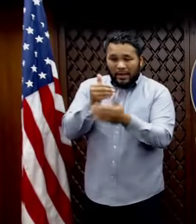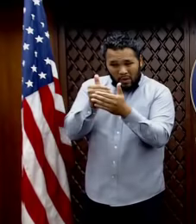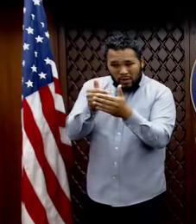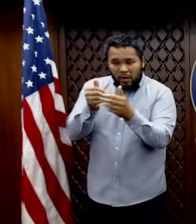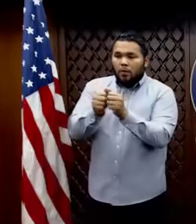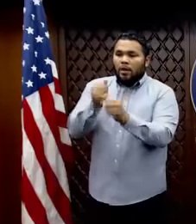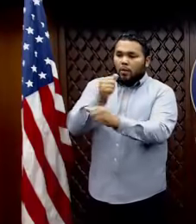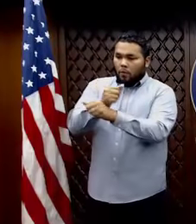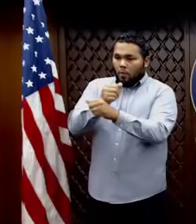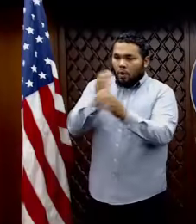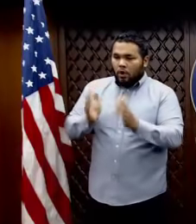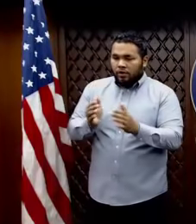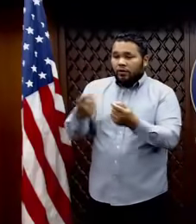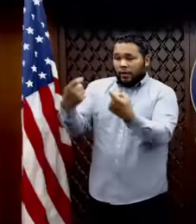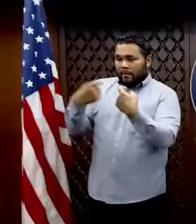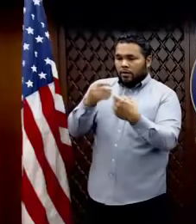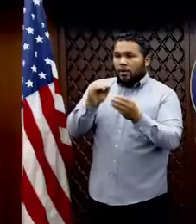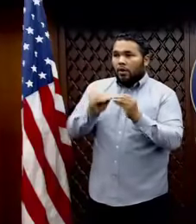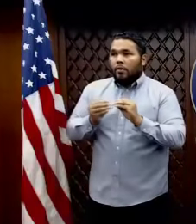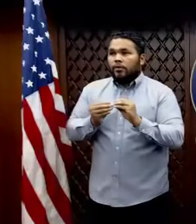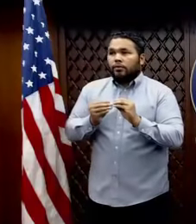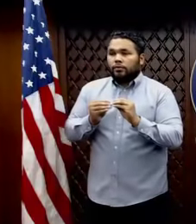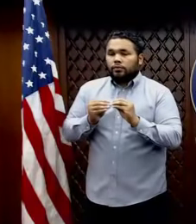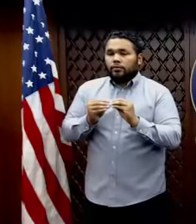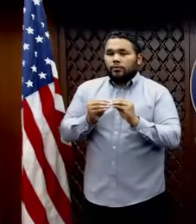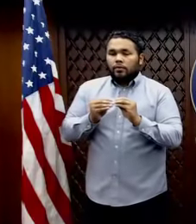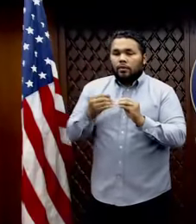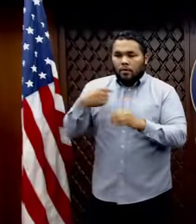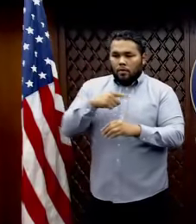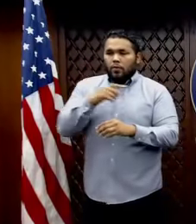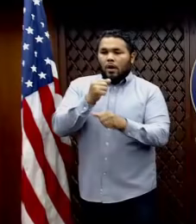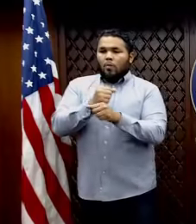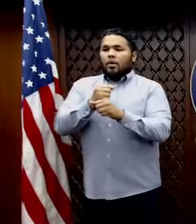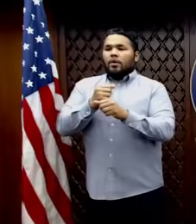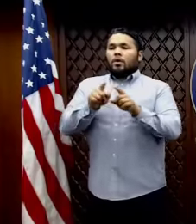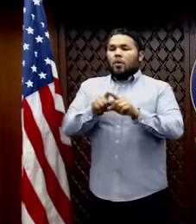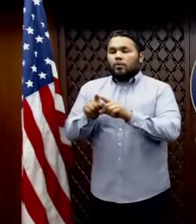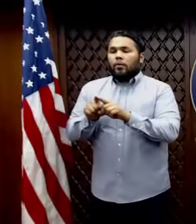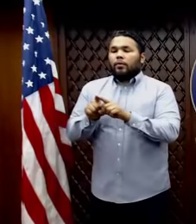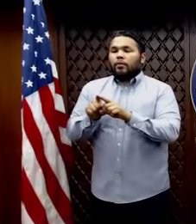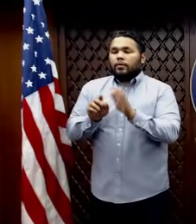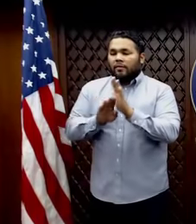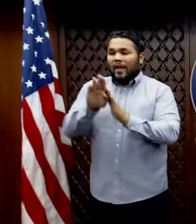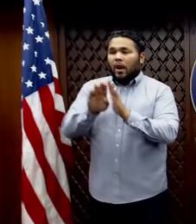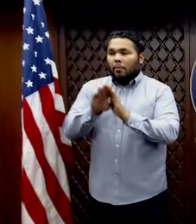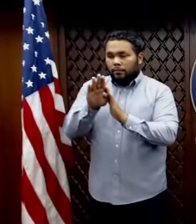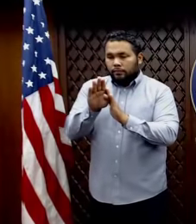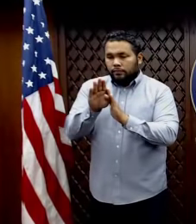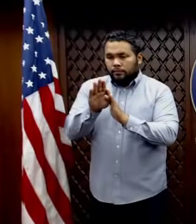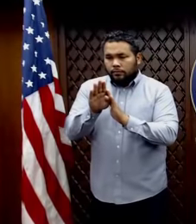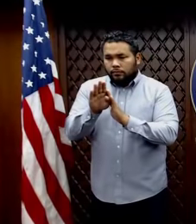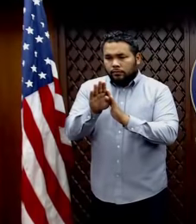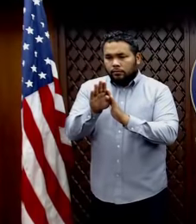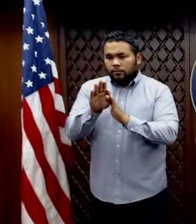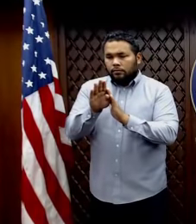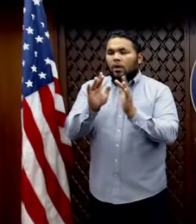to give us the numbers. Um, and we are working to also, uh, develop, um, an